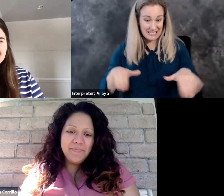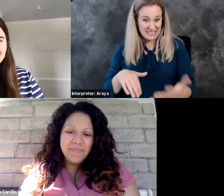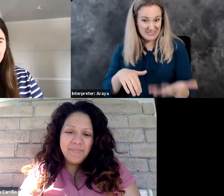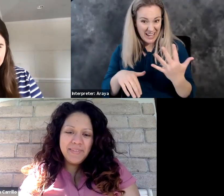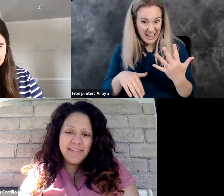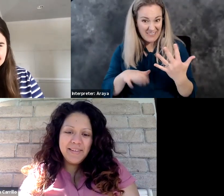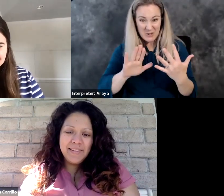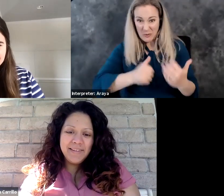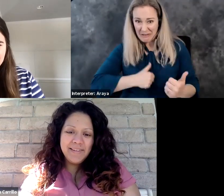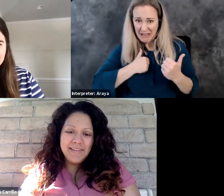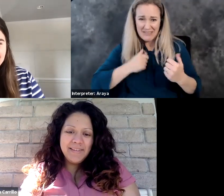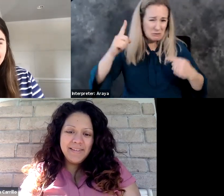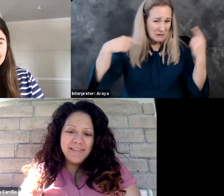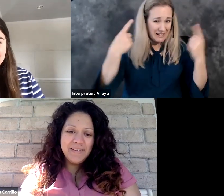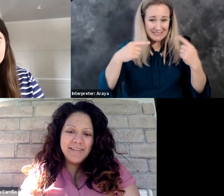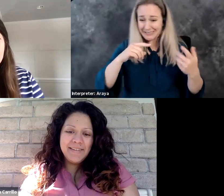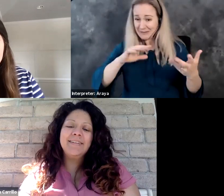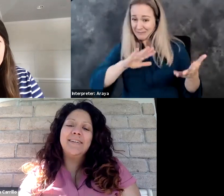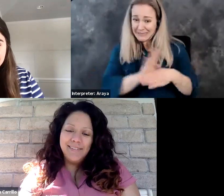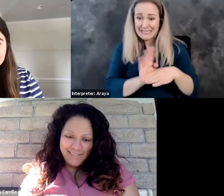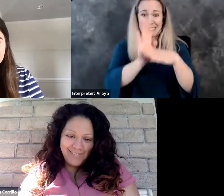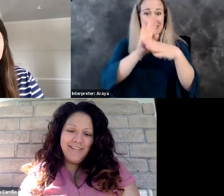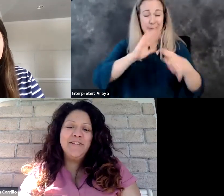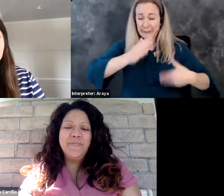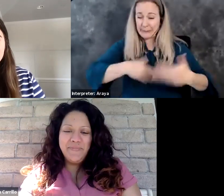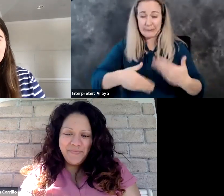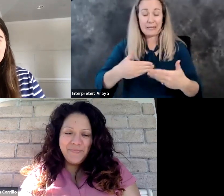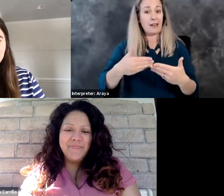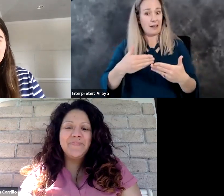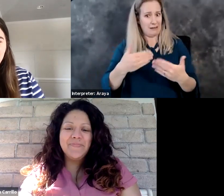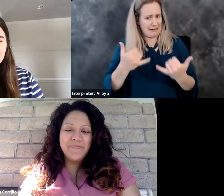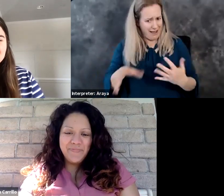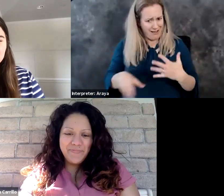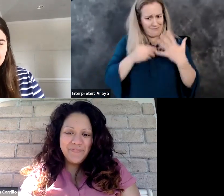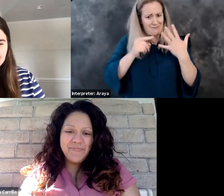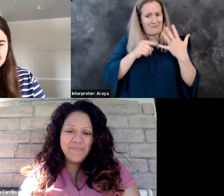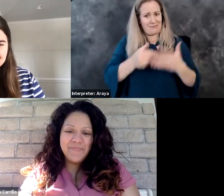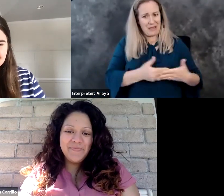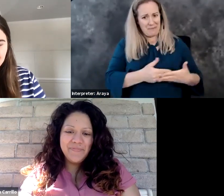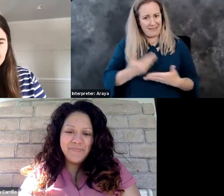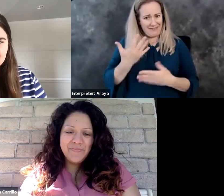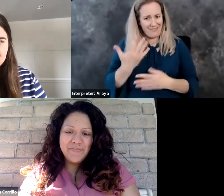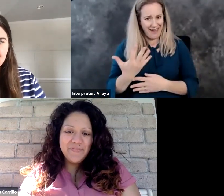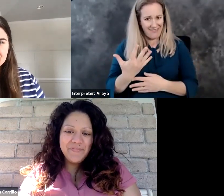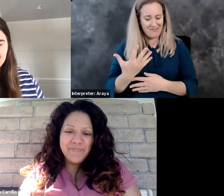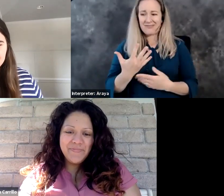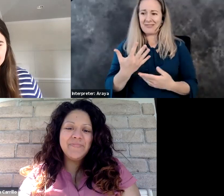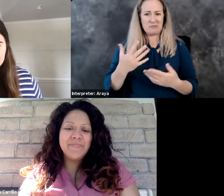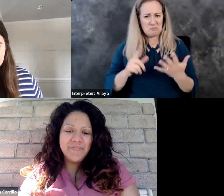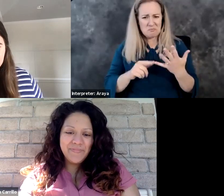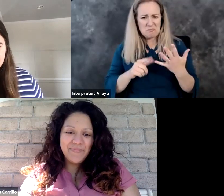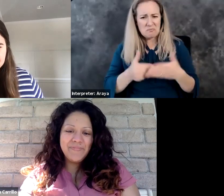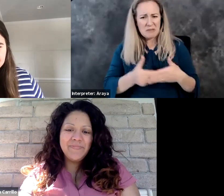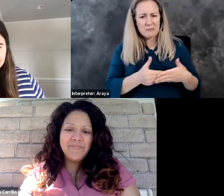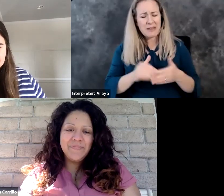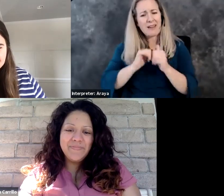busy and chaotic. Um, and now having baby number five, um, how has this baby shown you God's character?